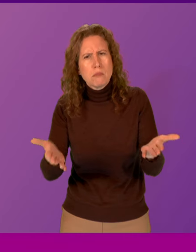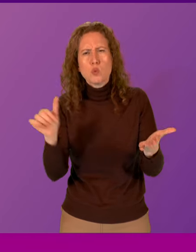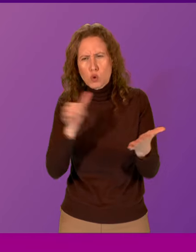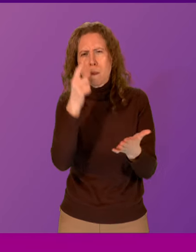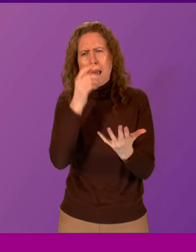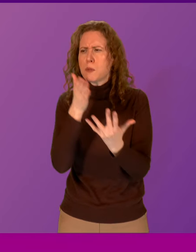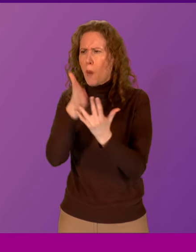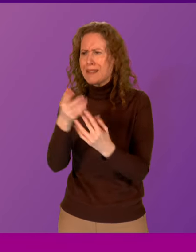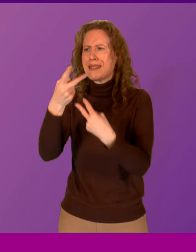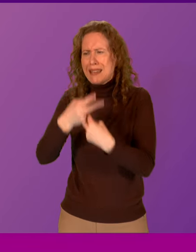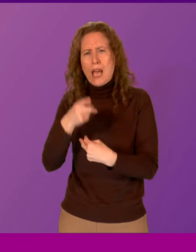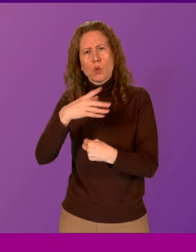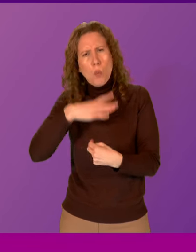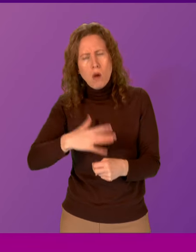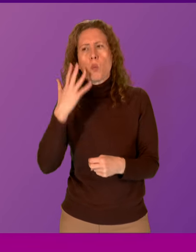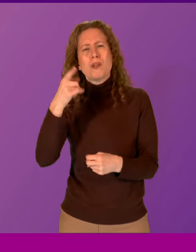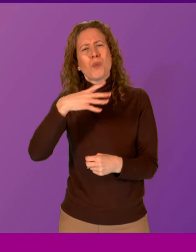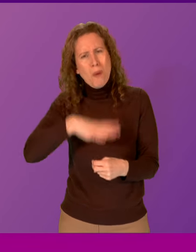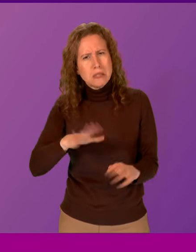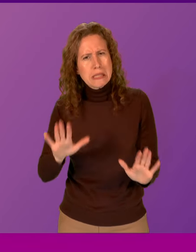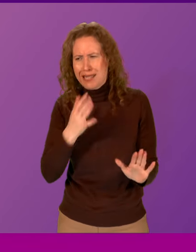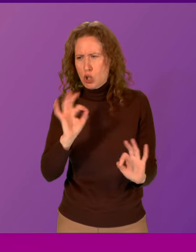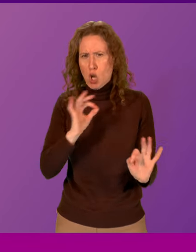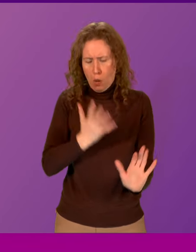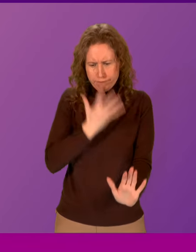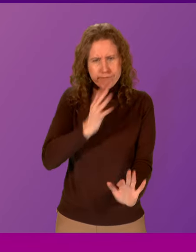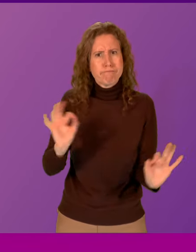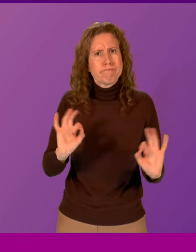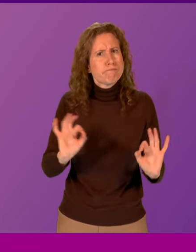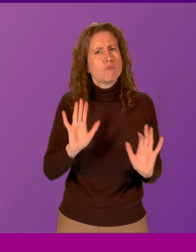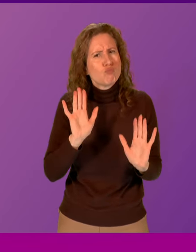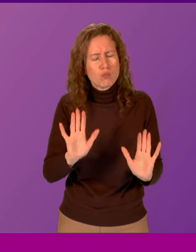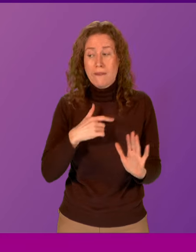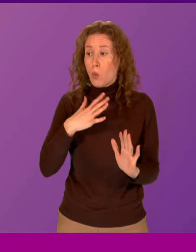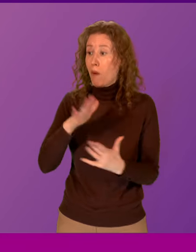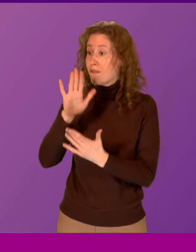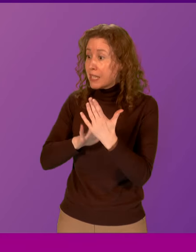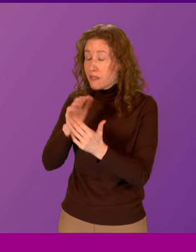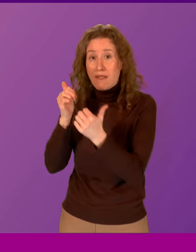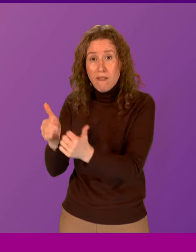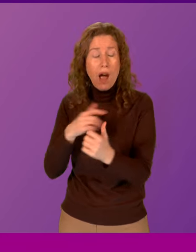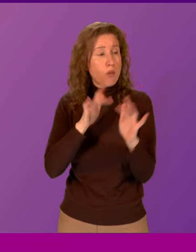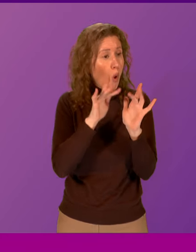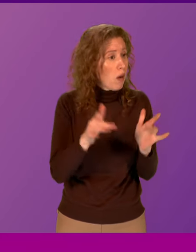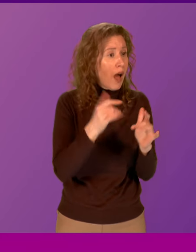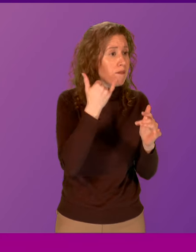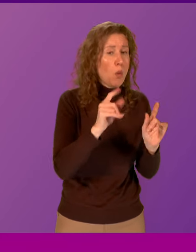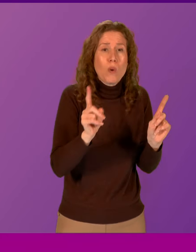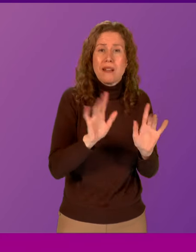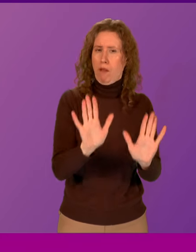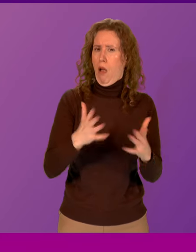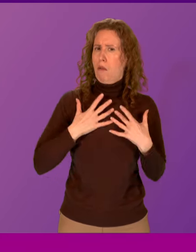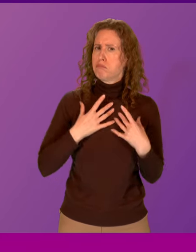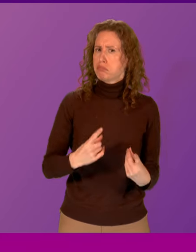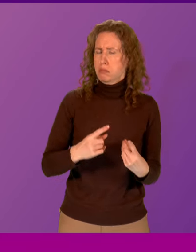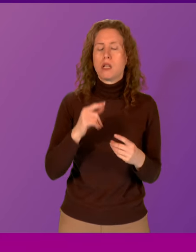access the care they want when they want it, and however they want it, be it face-to-face or indeed otherwise. In terms of the funding